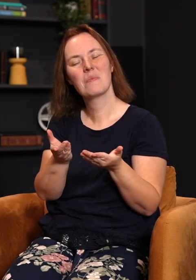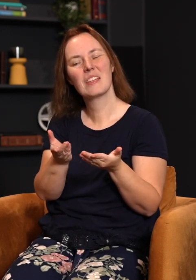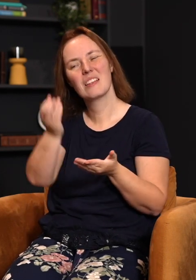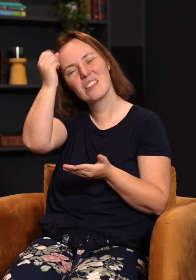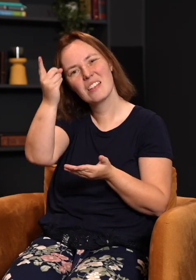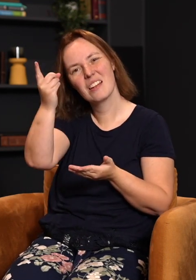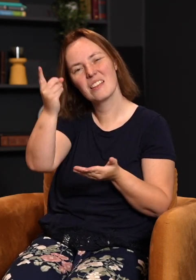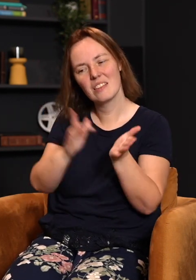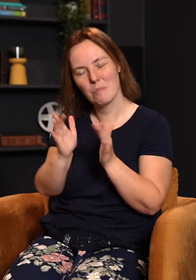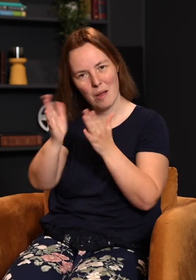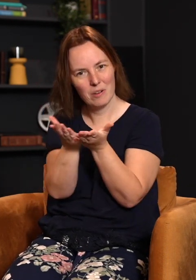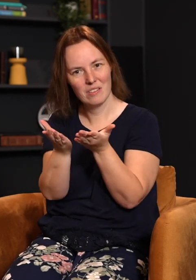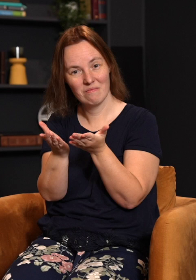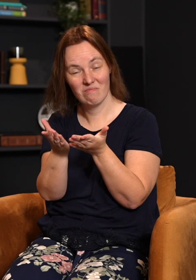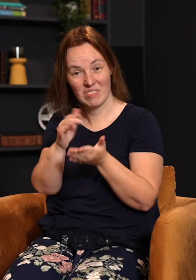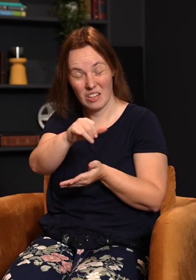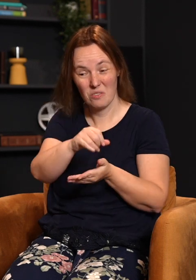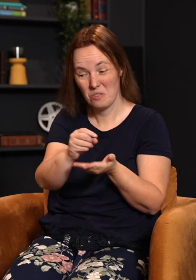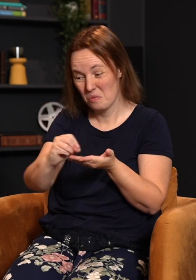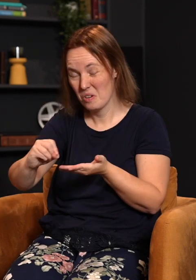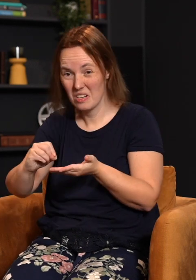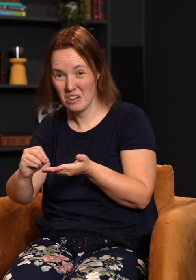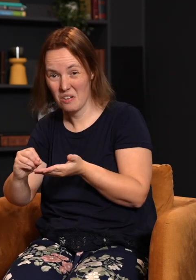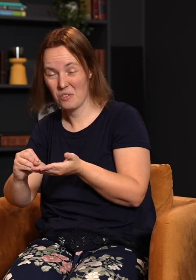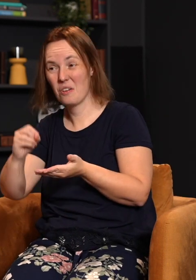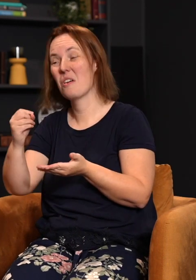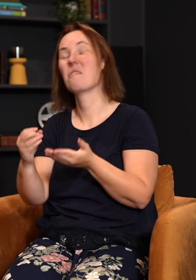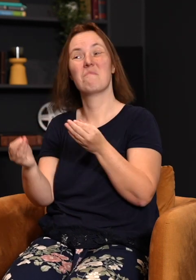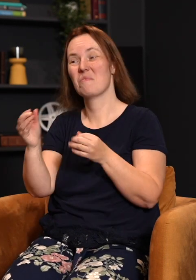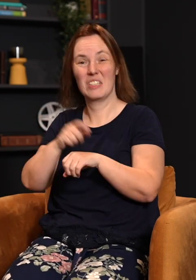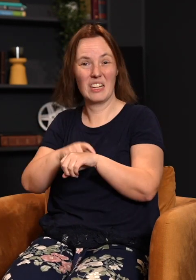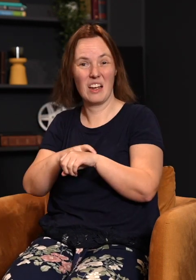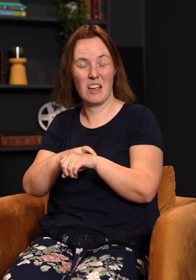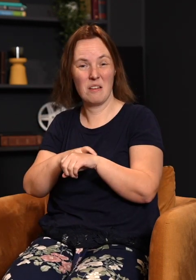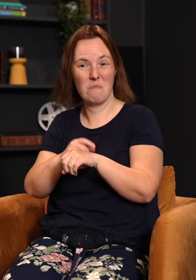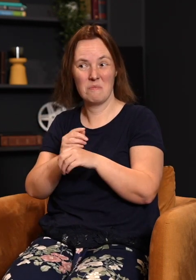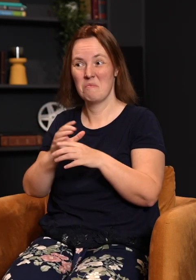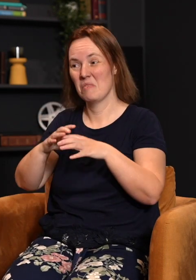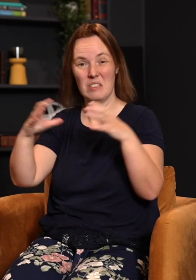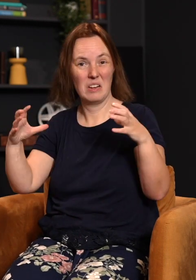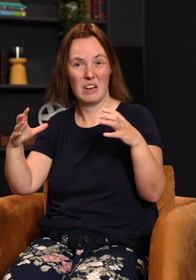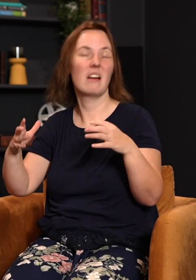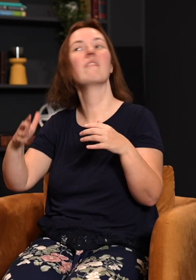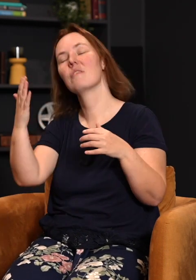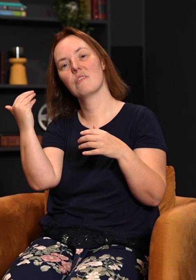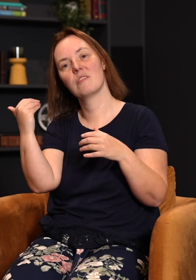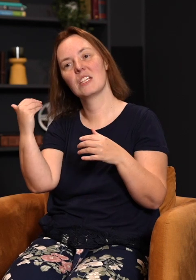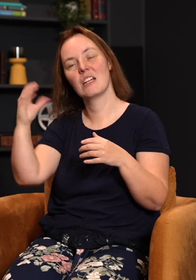realize that the Bible itself was actually written over a period of 1,500 years. For those who may not be familiar, someone didn't just sit down